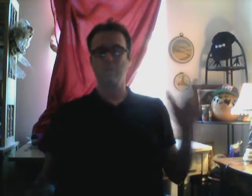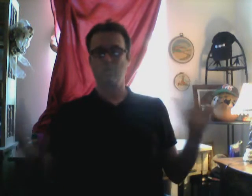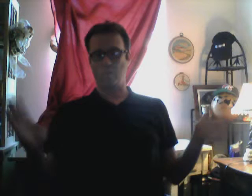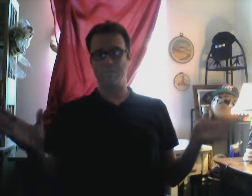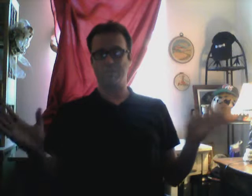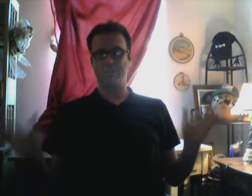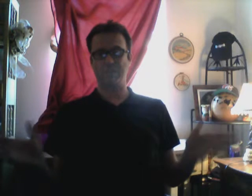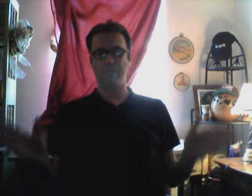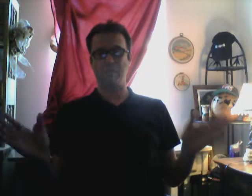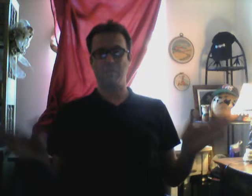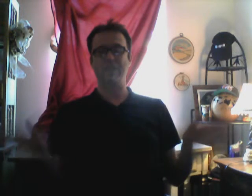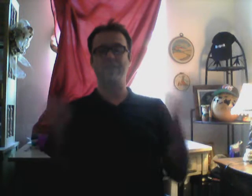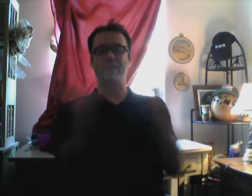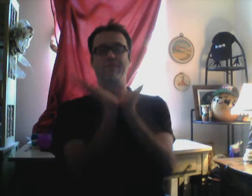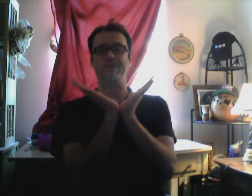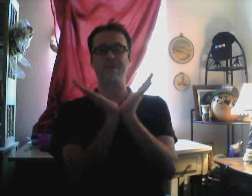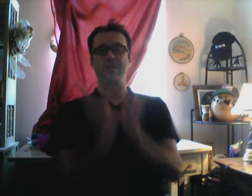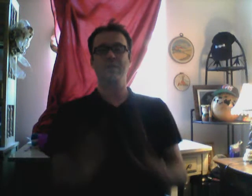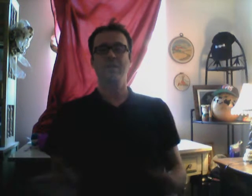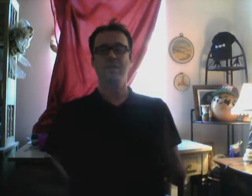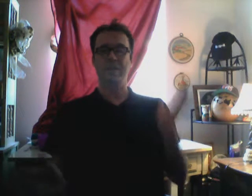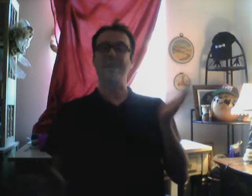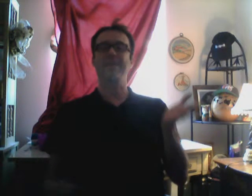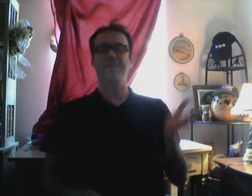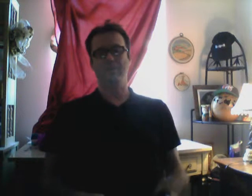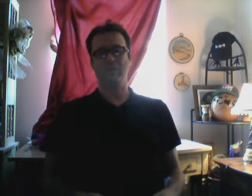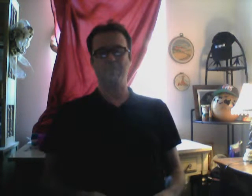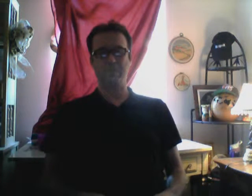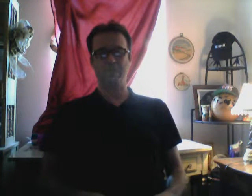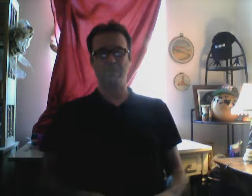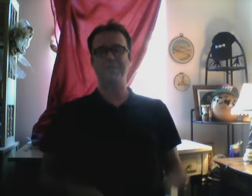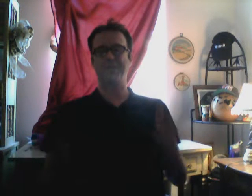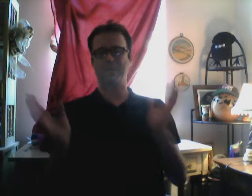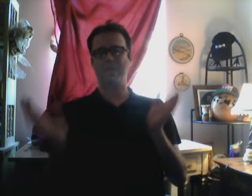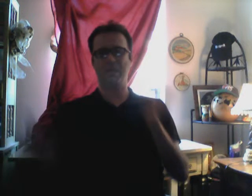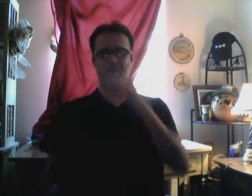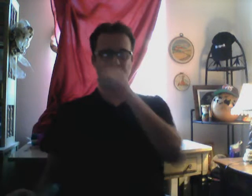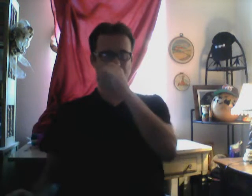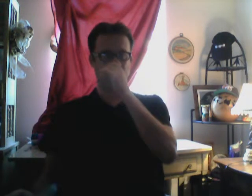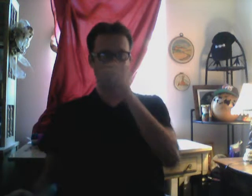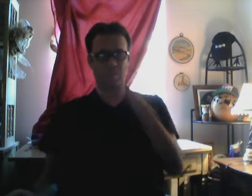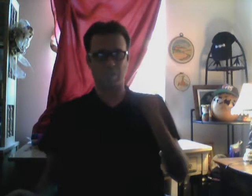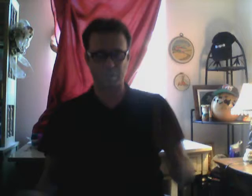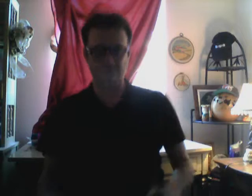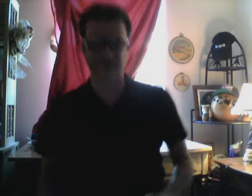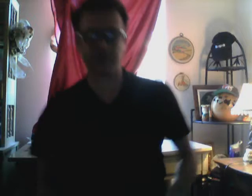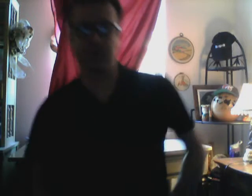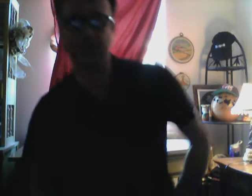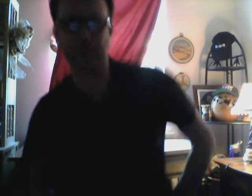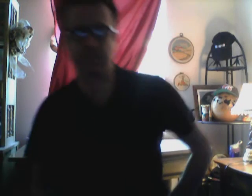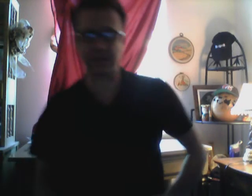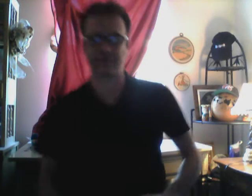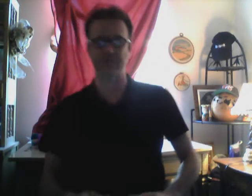where it's a stable, it's a beat, canyon. Because they think a canyon works safer than just a big beat.